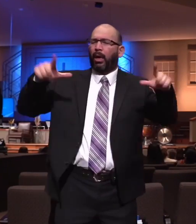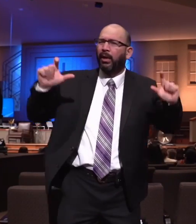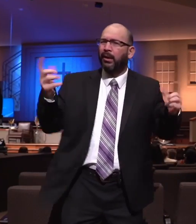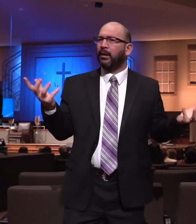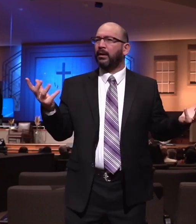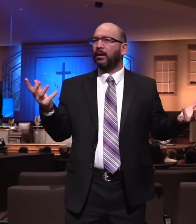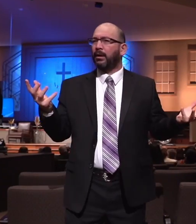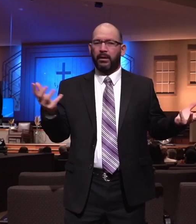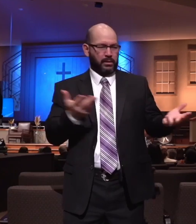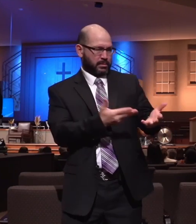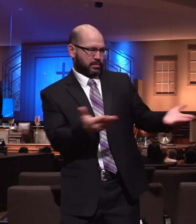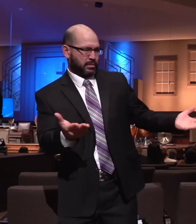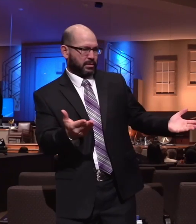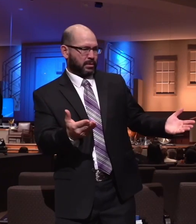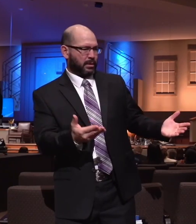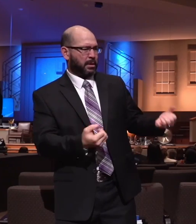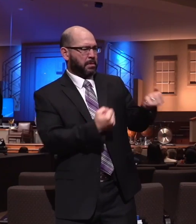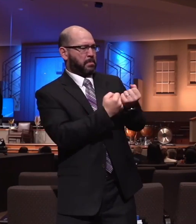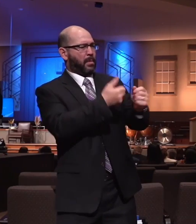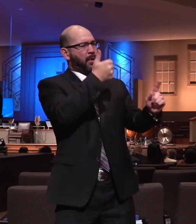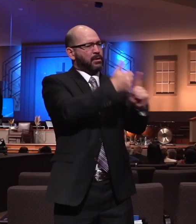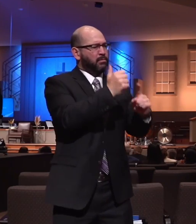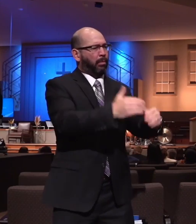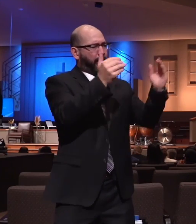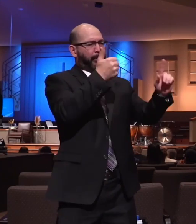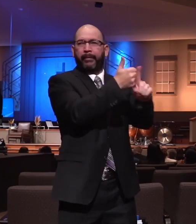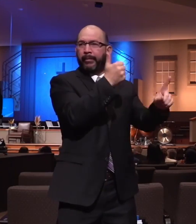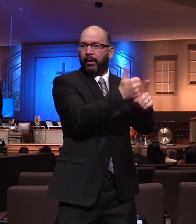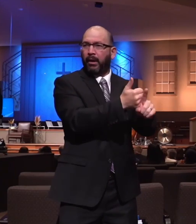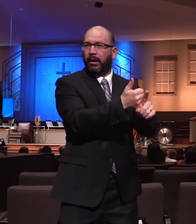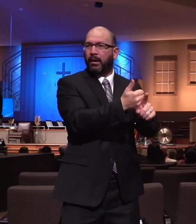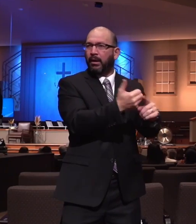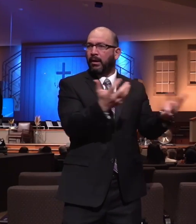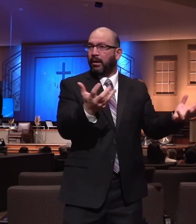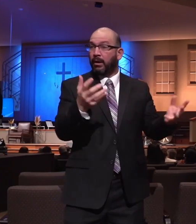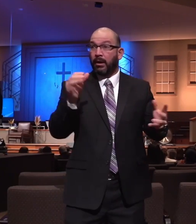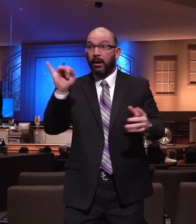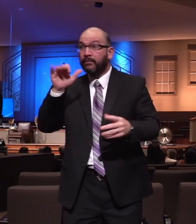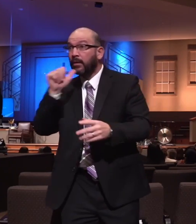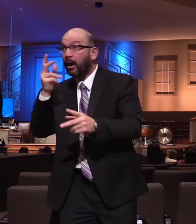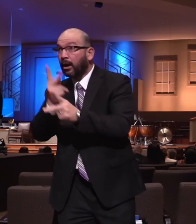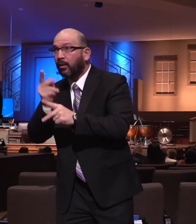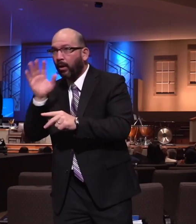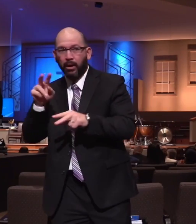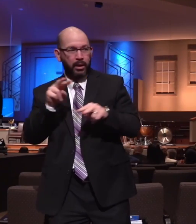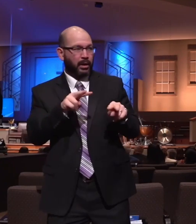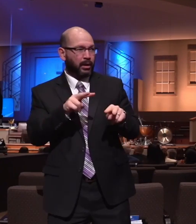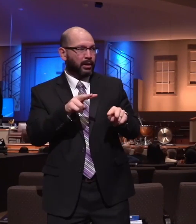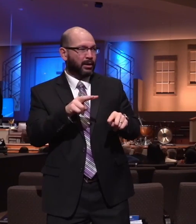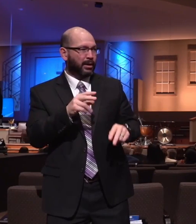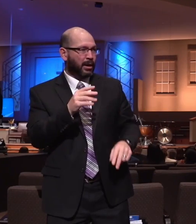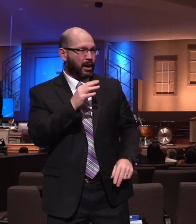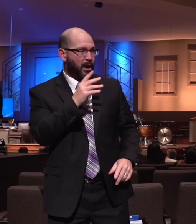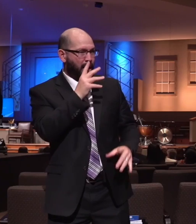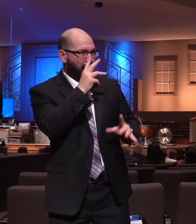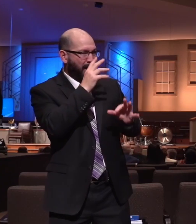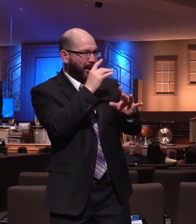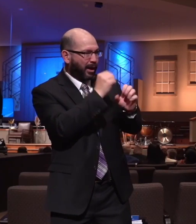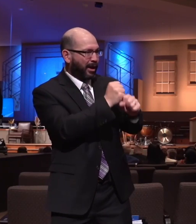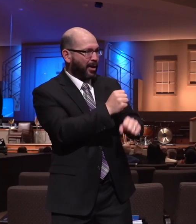all want to have a piece of the action. They all are reaching out. And if you're not careful, you'll start to compare. Well, I heard this guy online. I heard this guy on the radio. And,